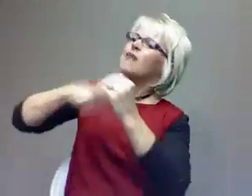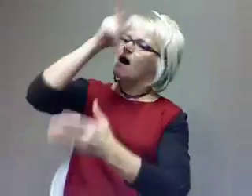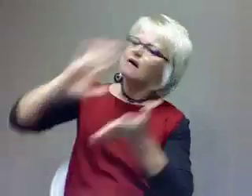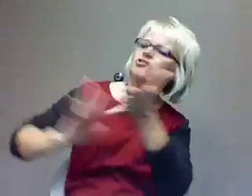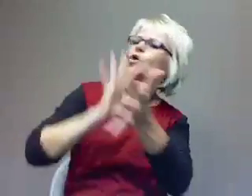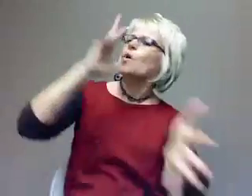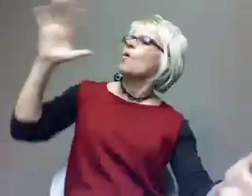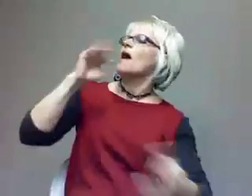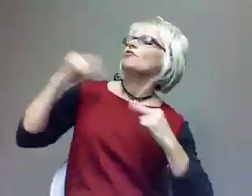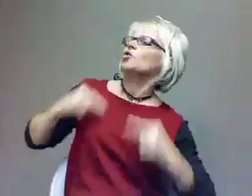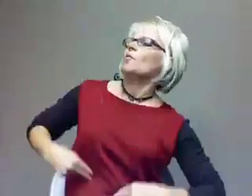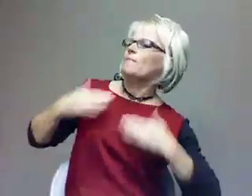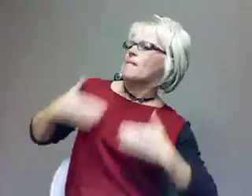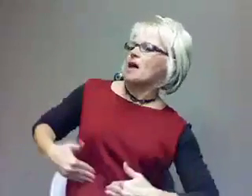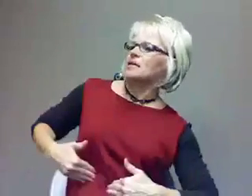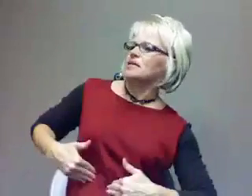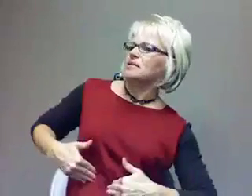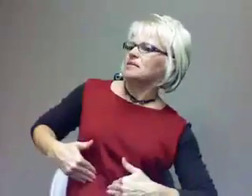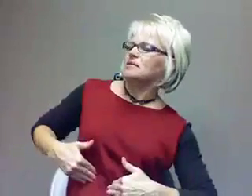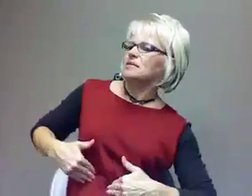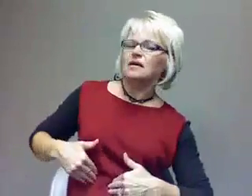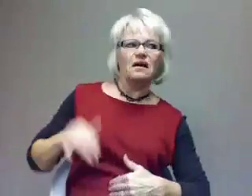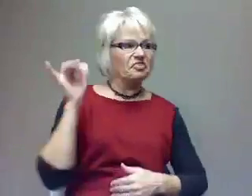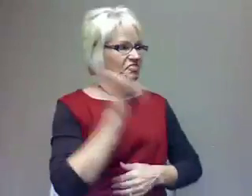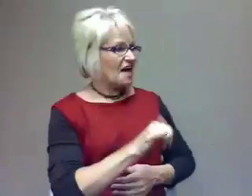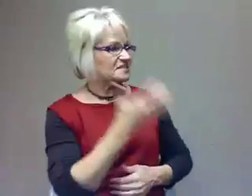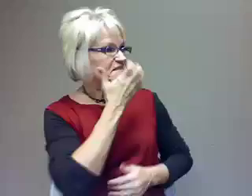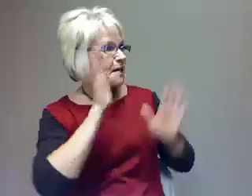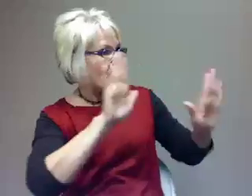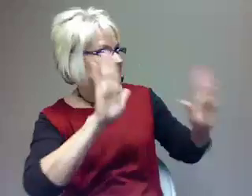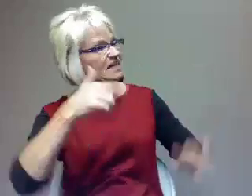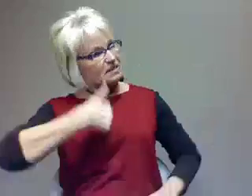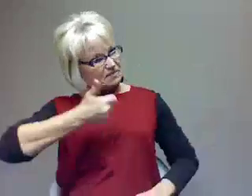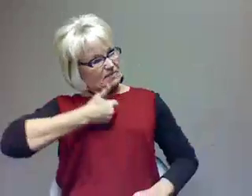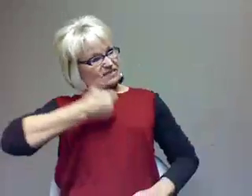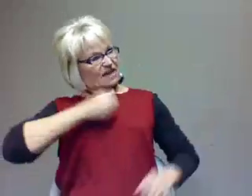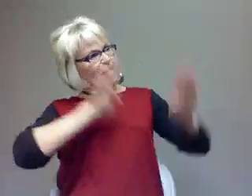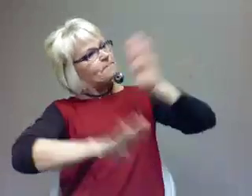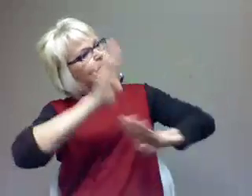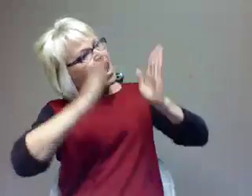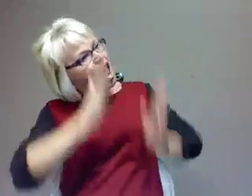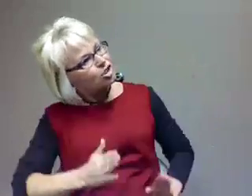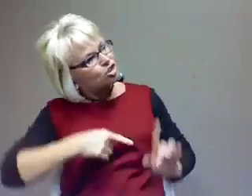body. He said, That's really amazing. I'm a molecular biologist at the university down the road.